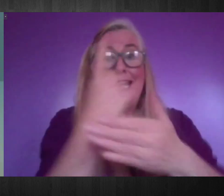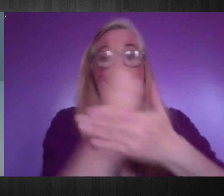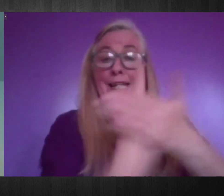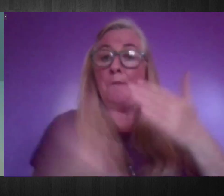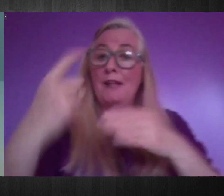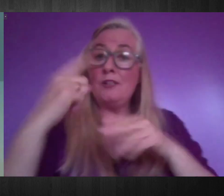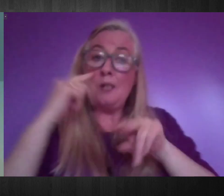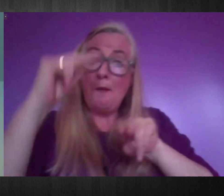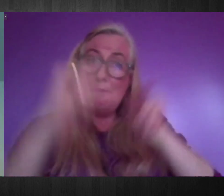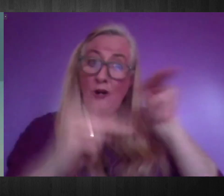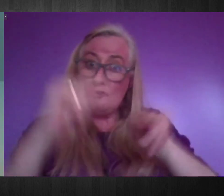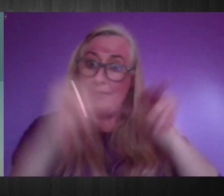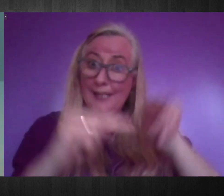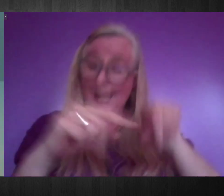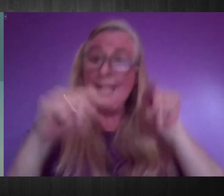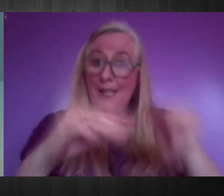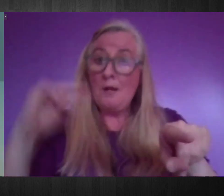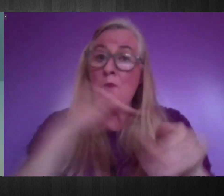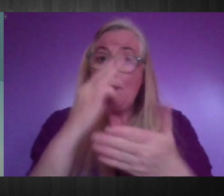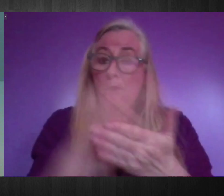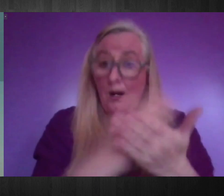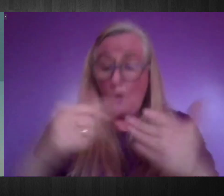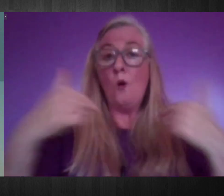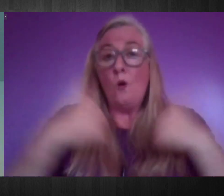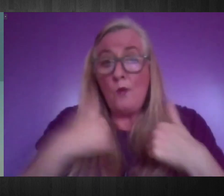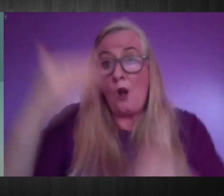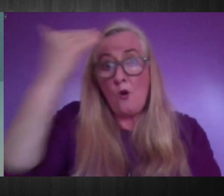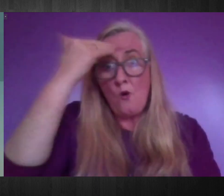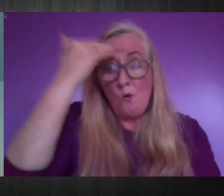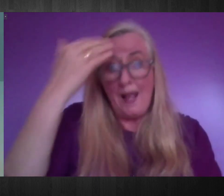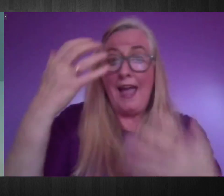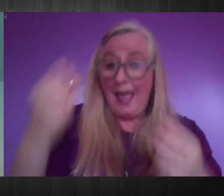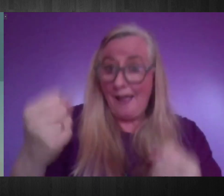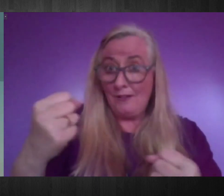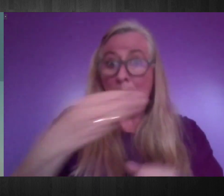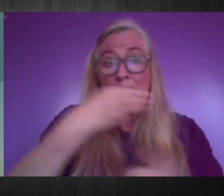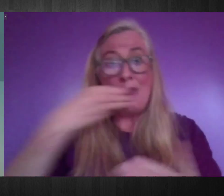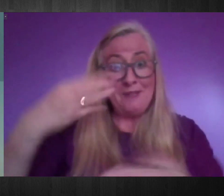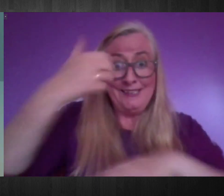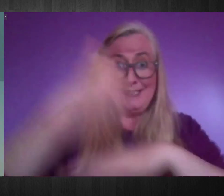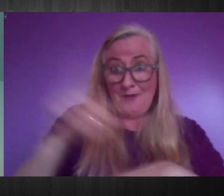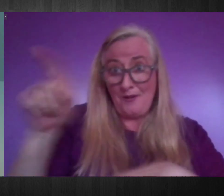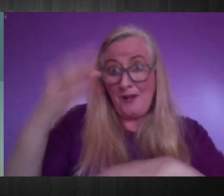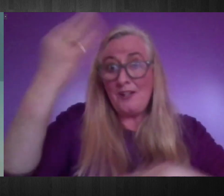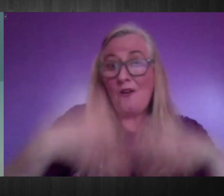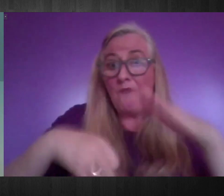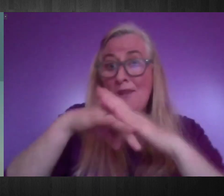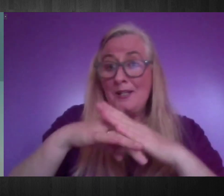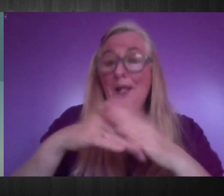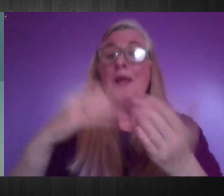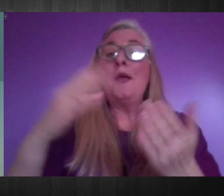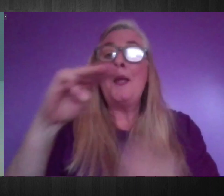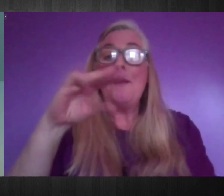will play a central role. We are cognizant of the commitments set out in the state's midterm review of the National Disability